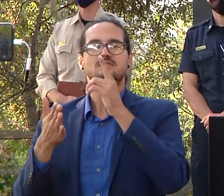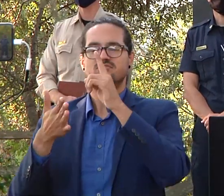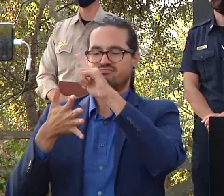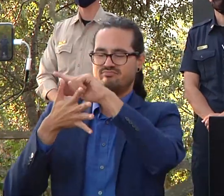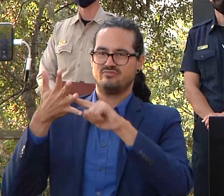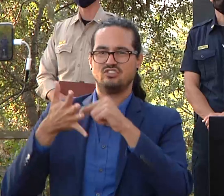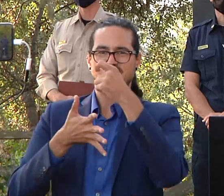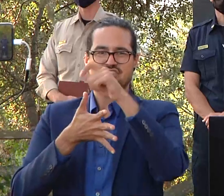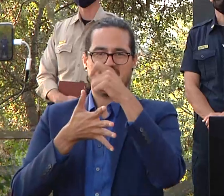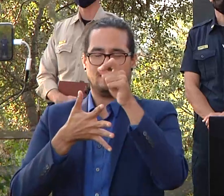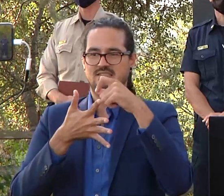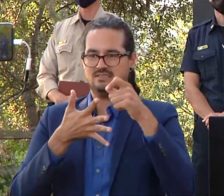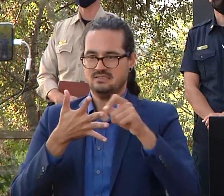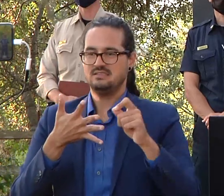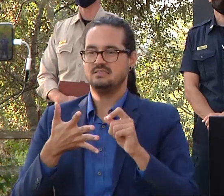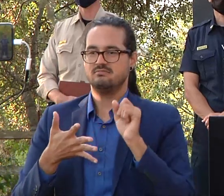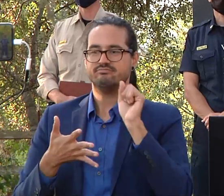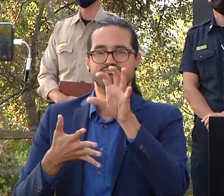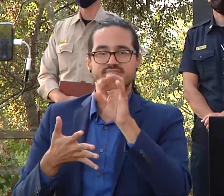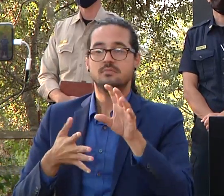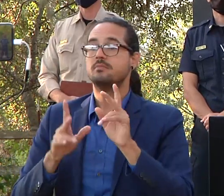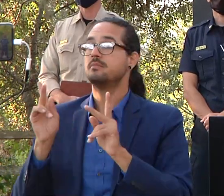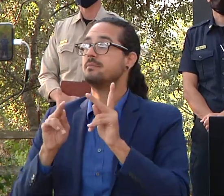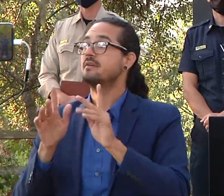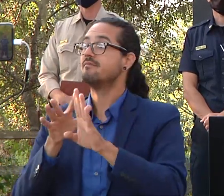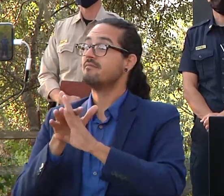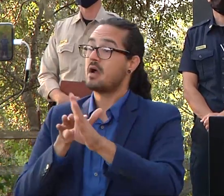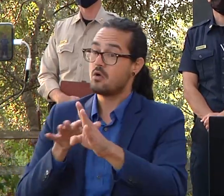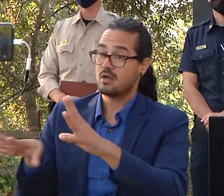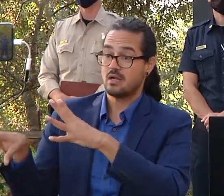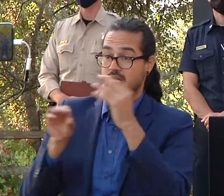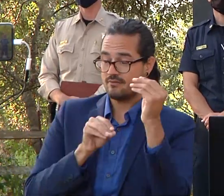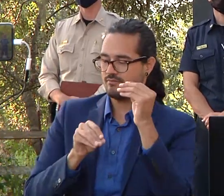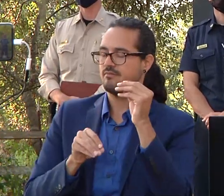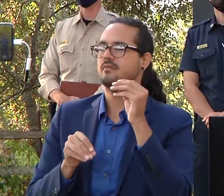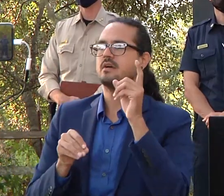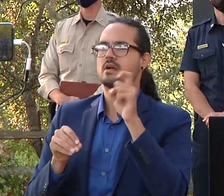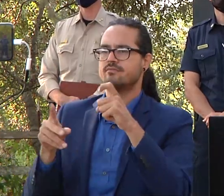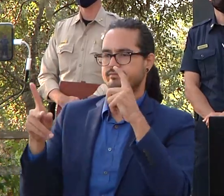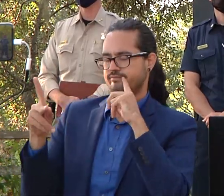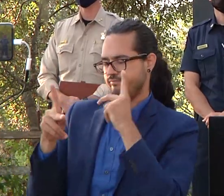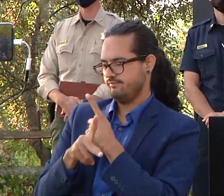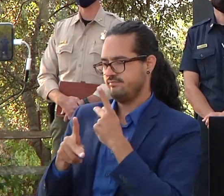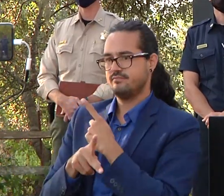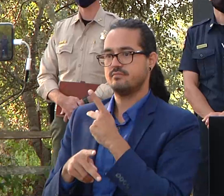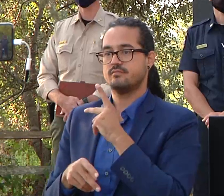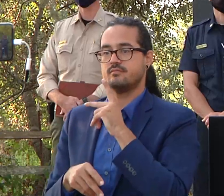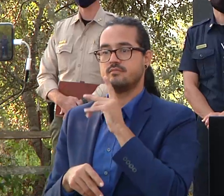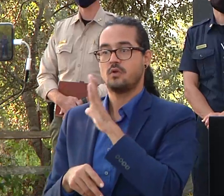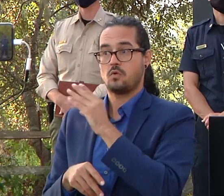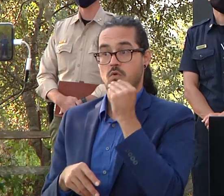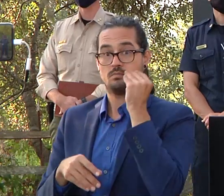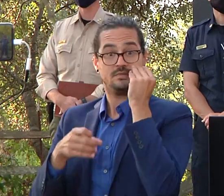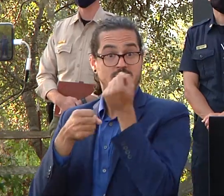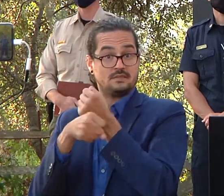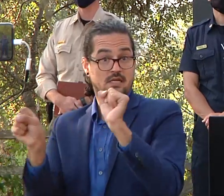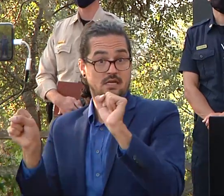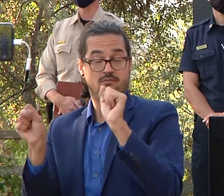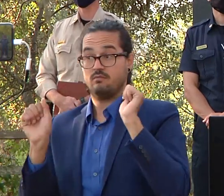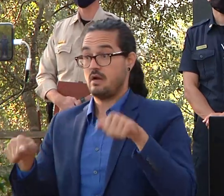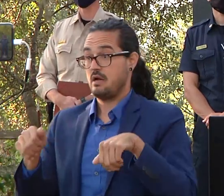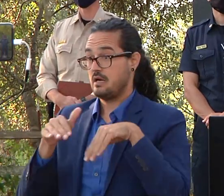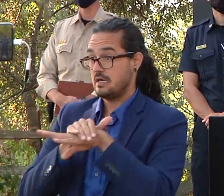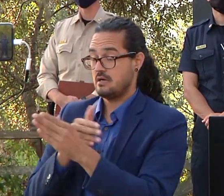should check online to determine if their home is now accessible in our areas that i just described additionally you can call